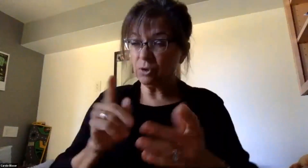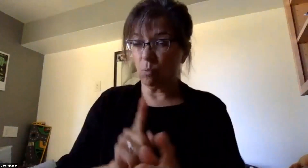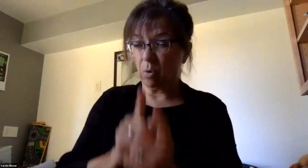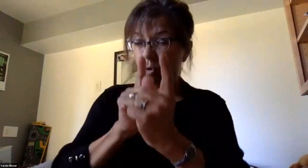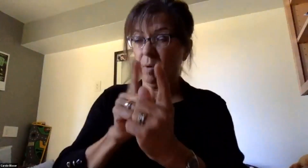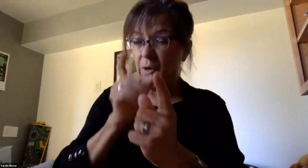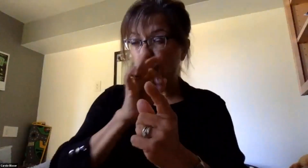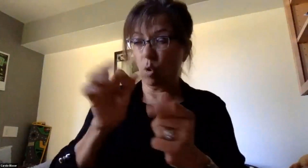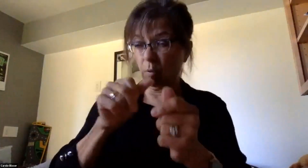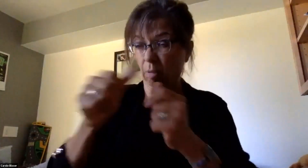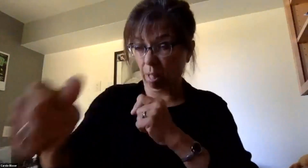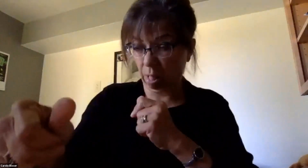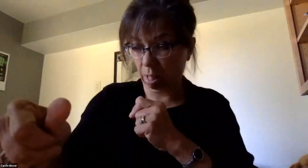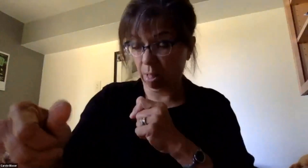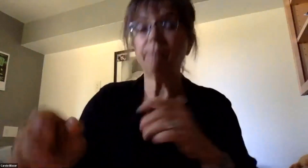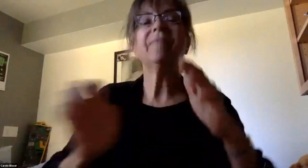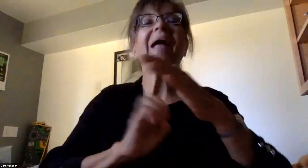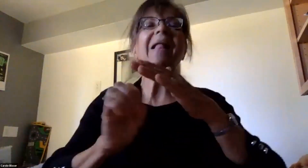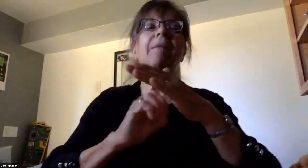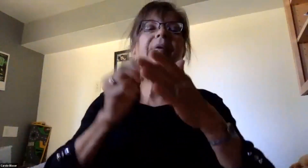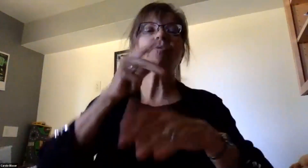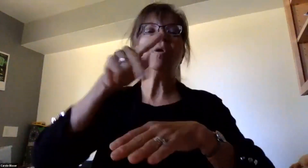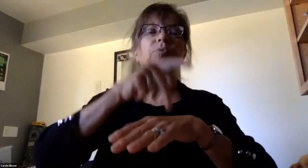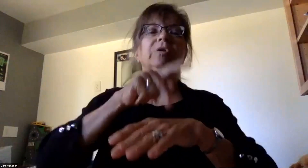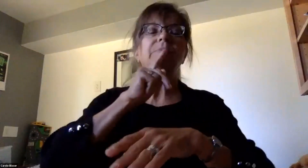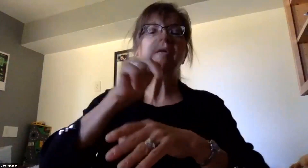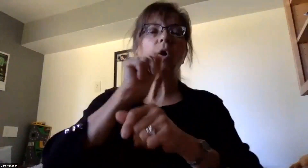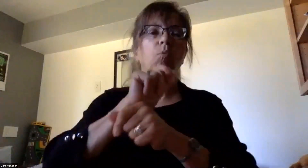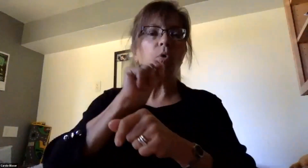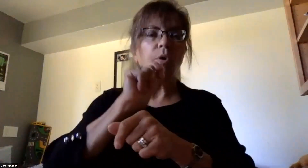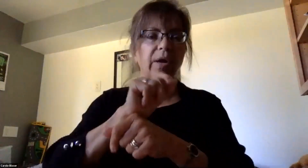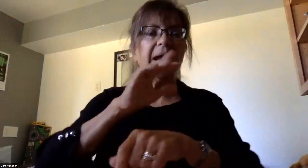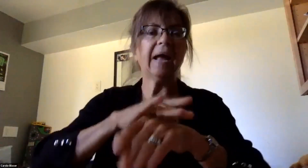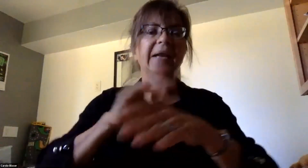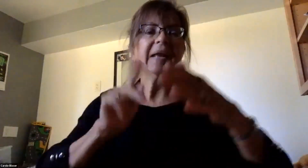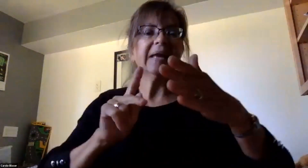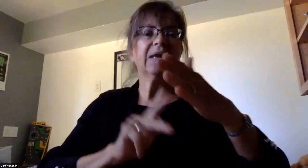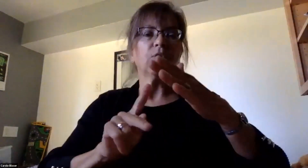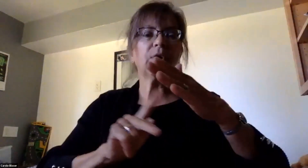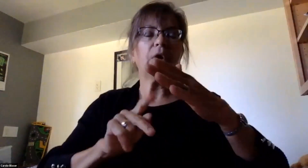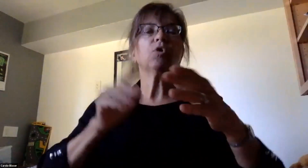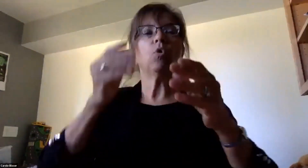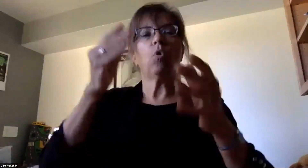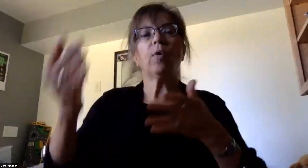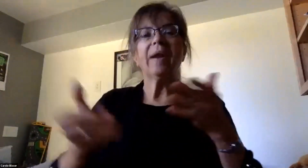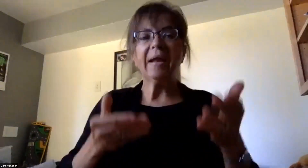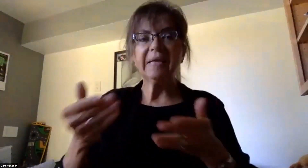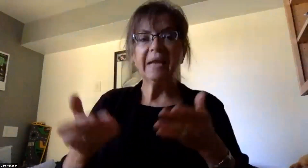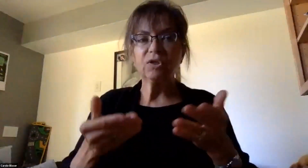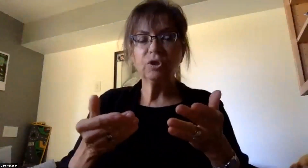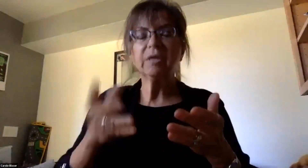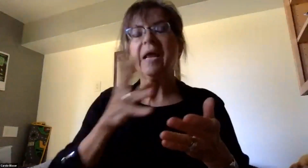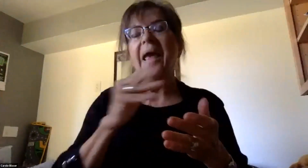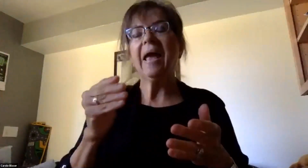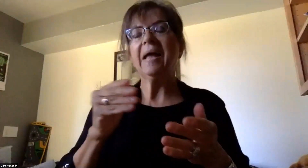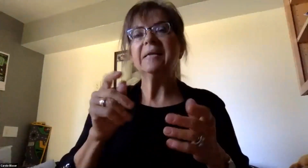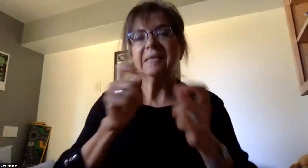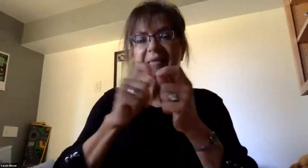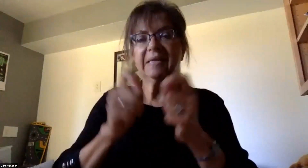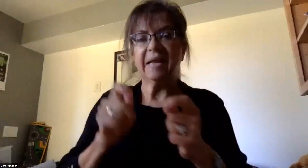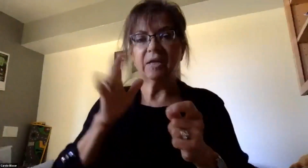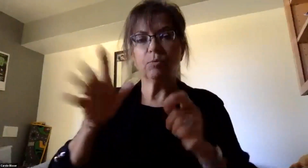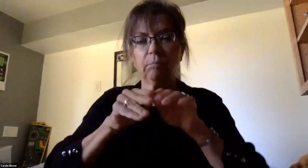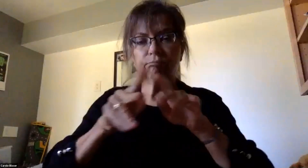The elementary principals are working on logistics for our kindergarten orientation, and details will be released shortly.